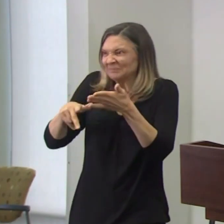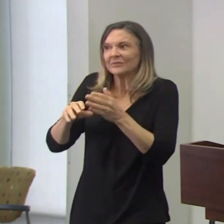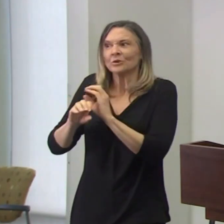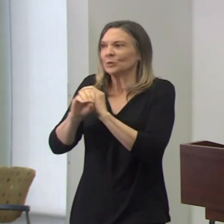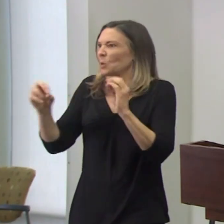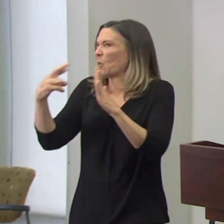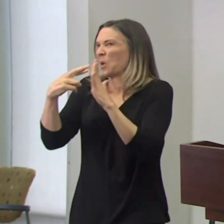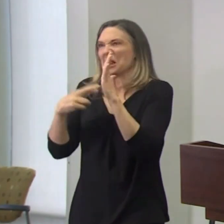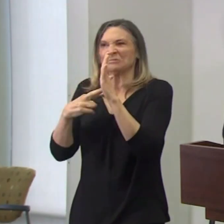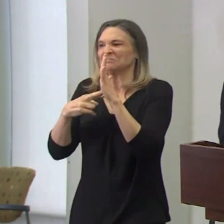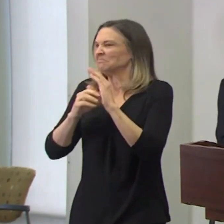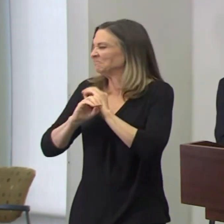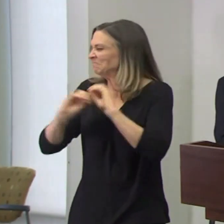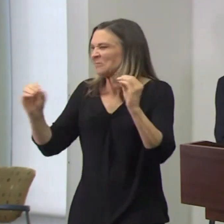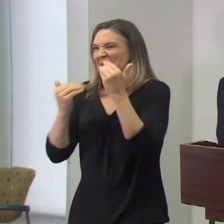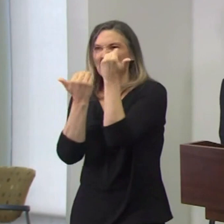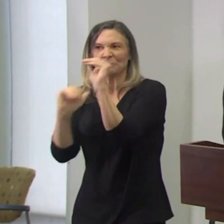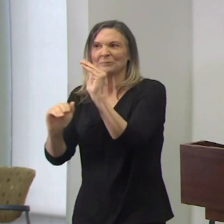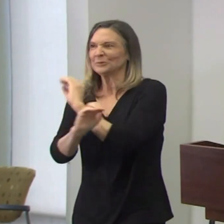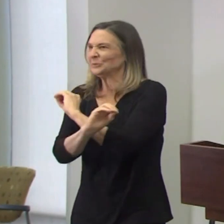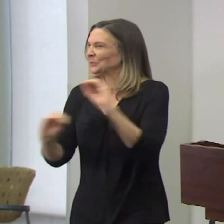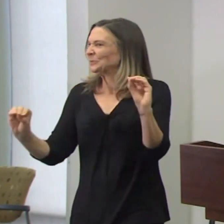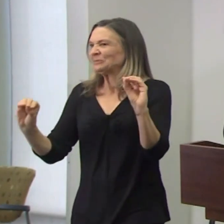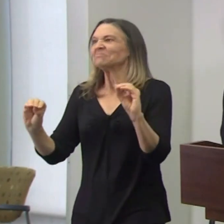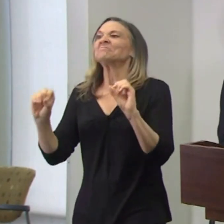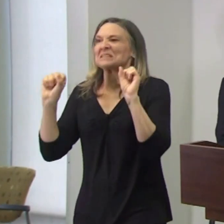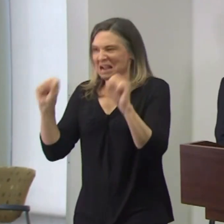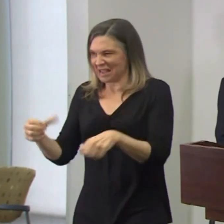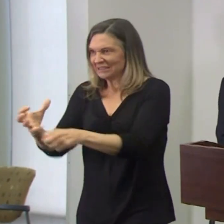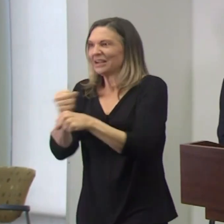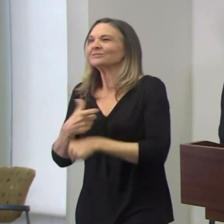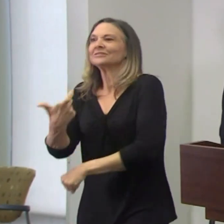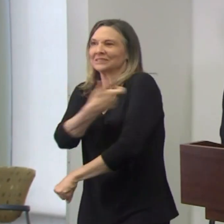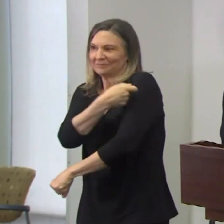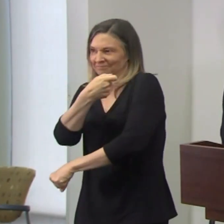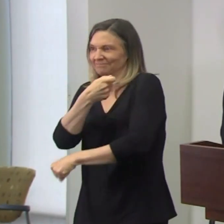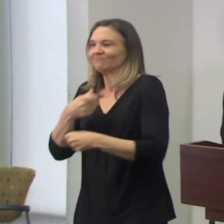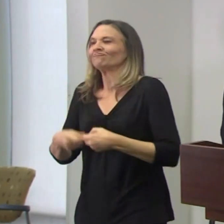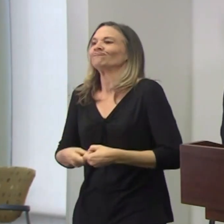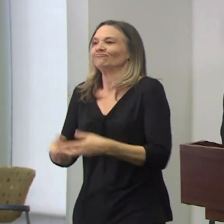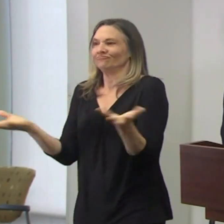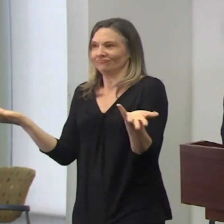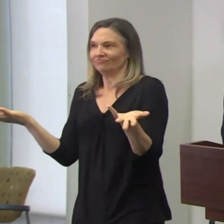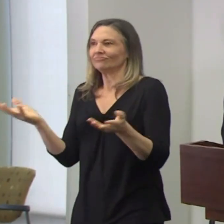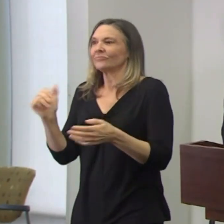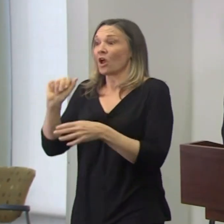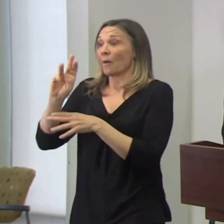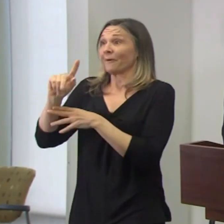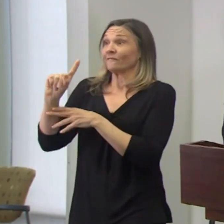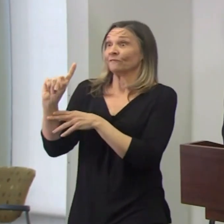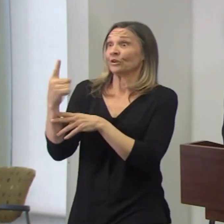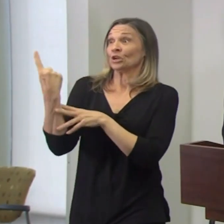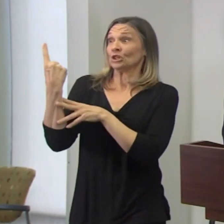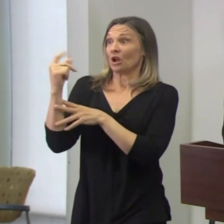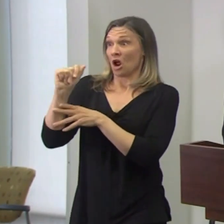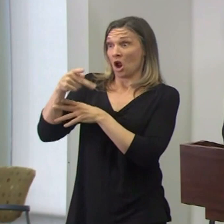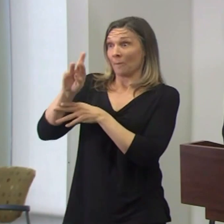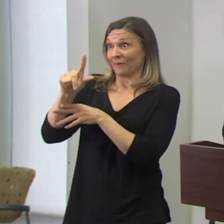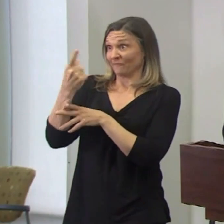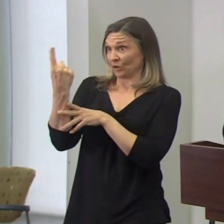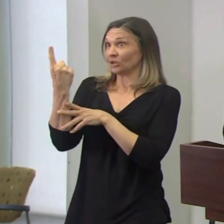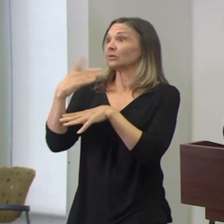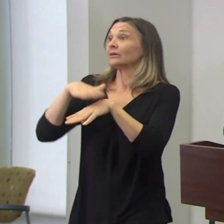as it relates to the ability to get a vaccine administered. April 1st, everyone 50 and over. April 15th,